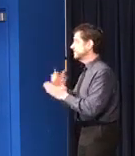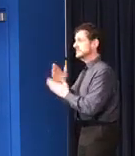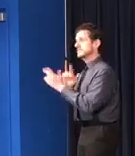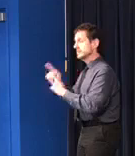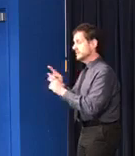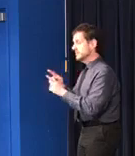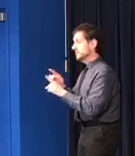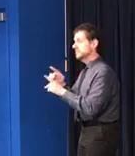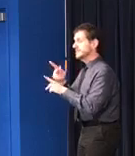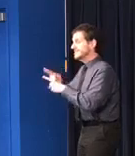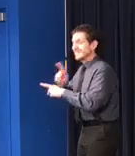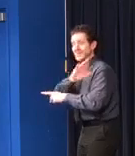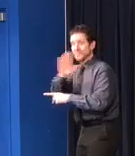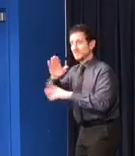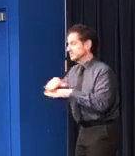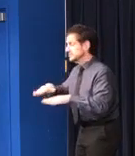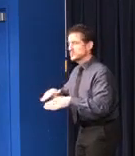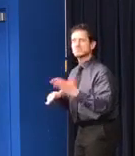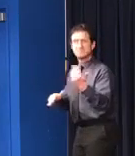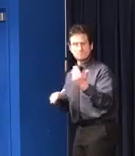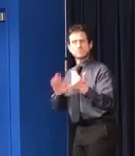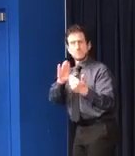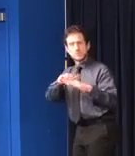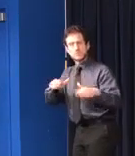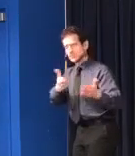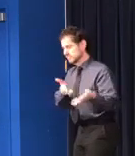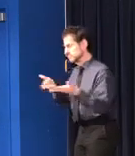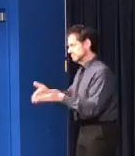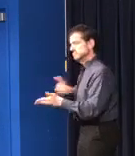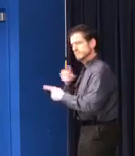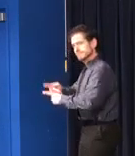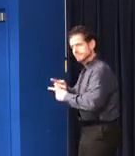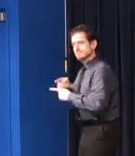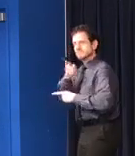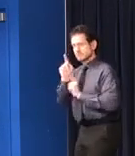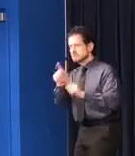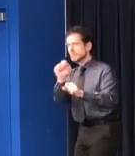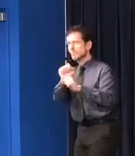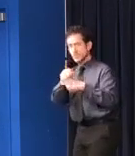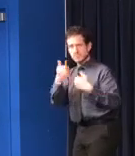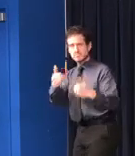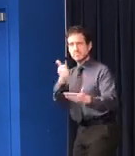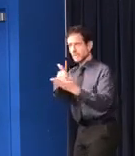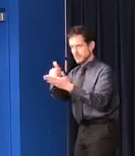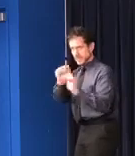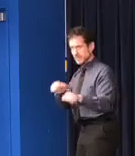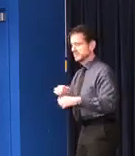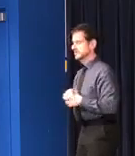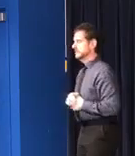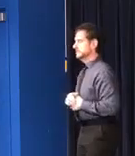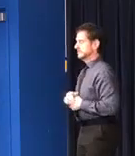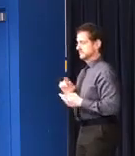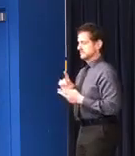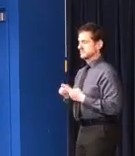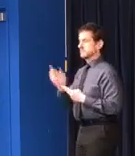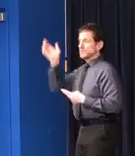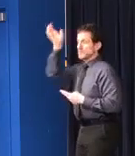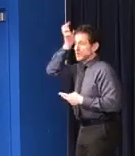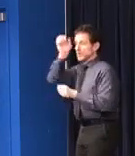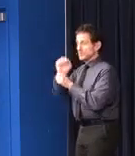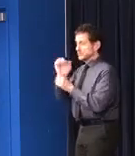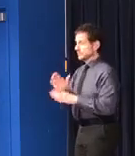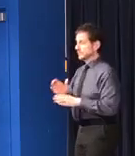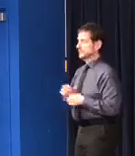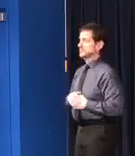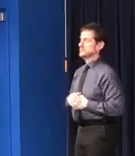for the children of those who are providing essential services. It also involves the sanitation workers who are